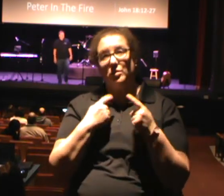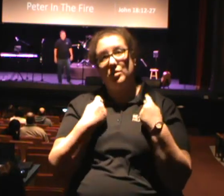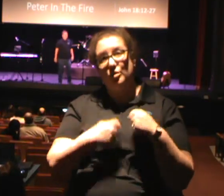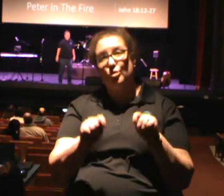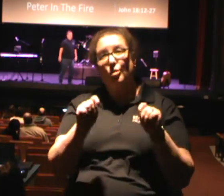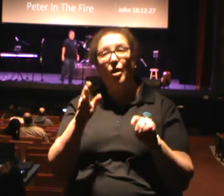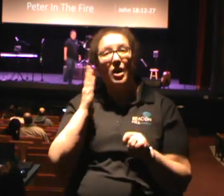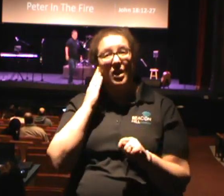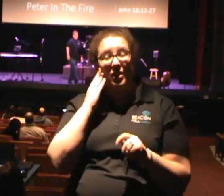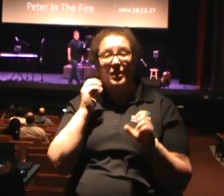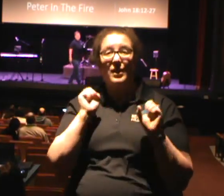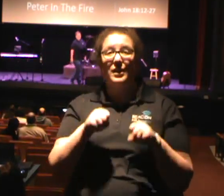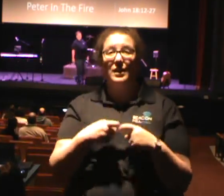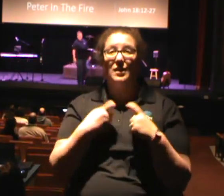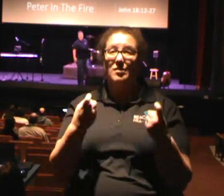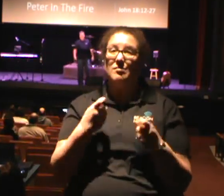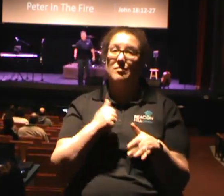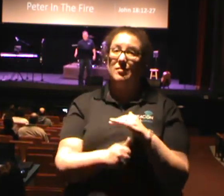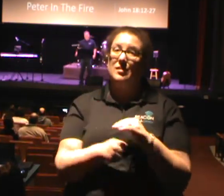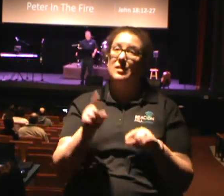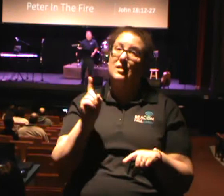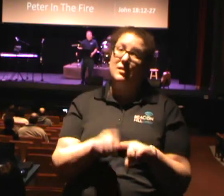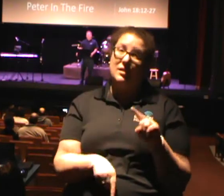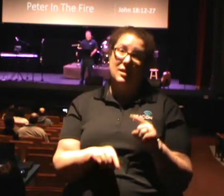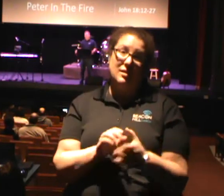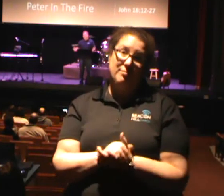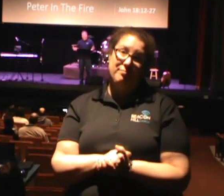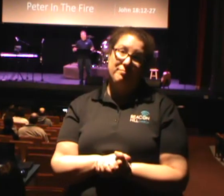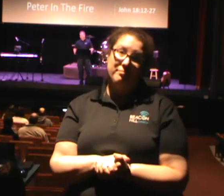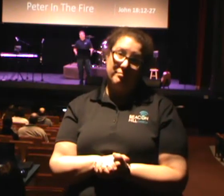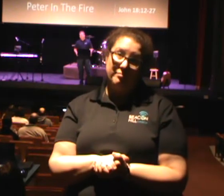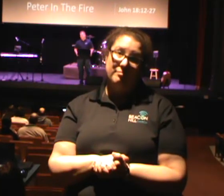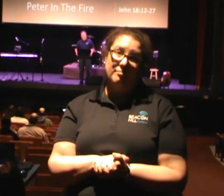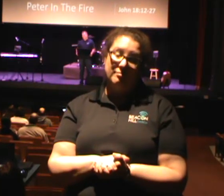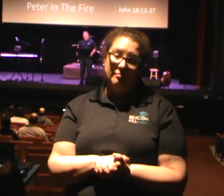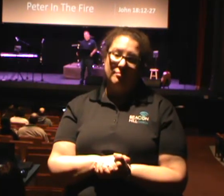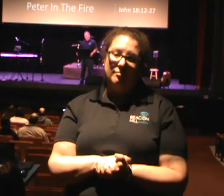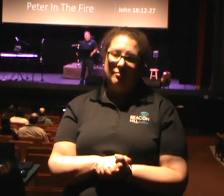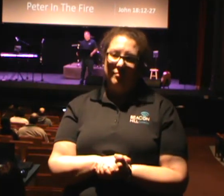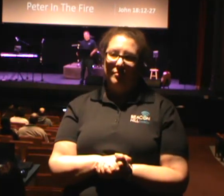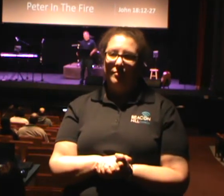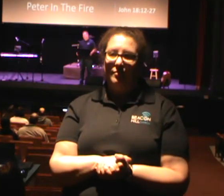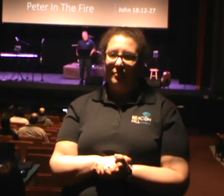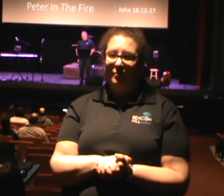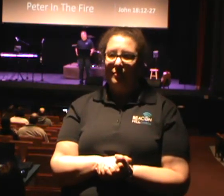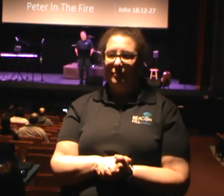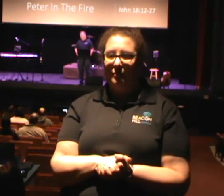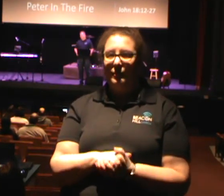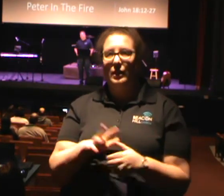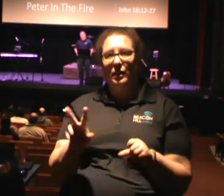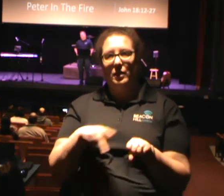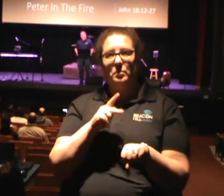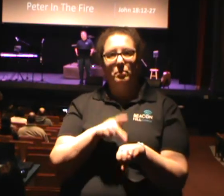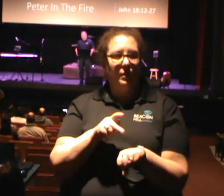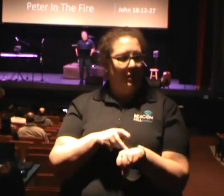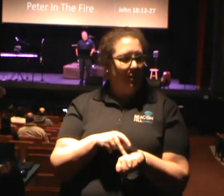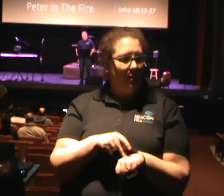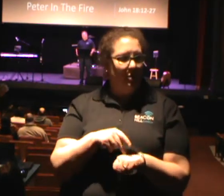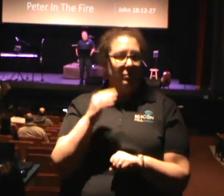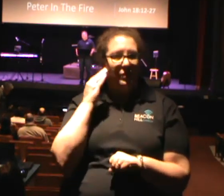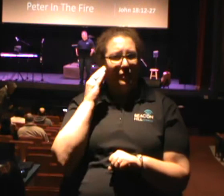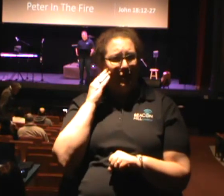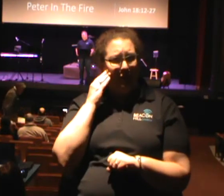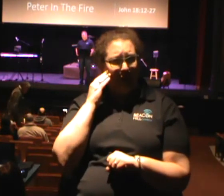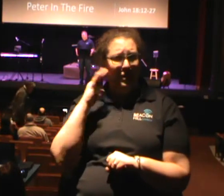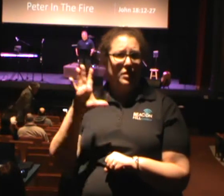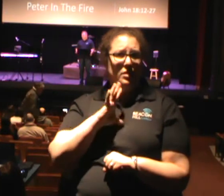you can, you can't hide sin in your life. You know, Peter was sitting there thinking he had it scot-free, and yet he sat